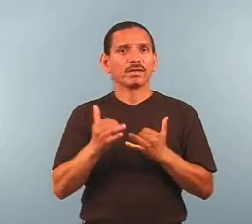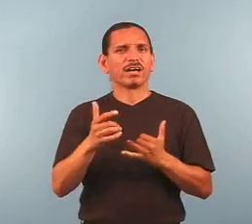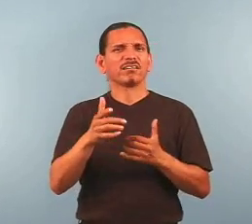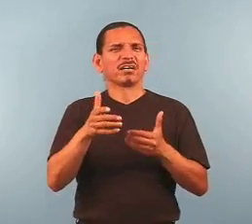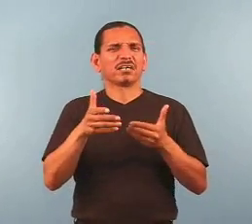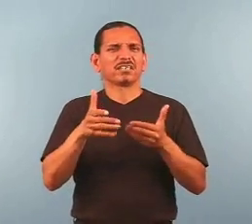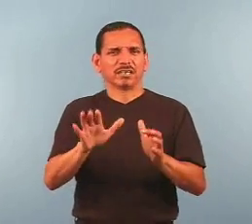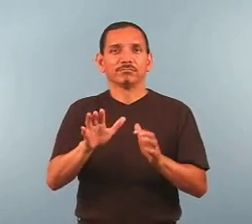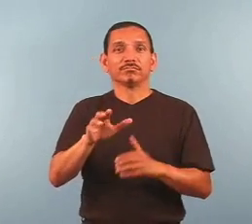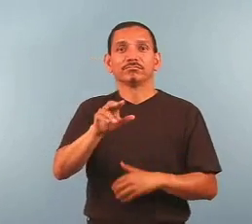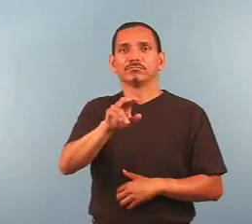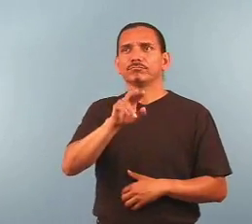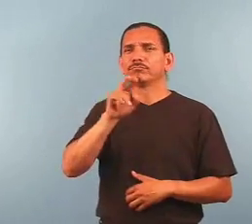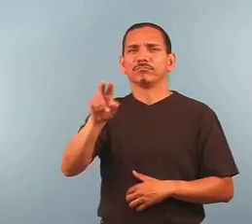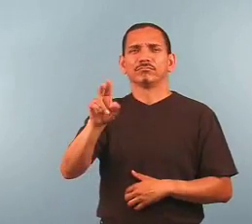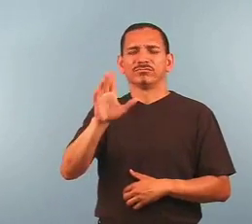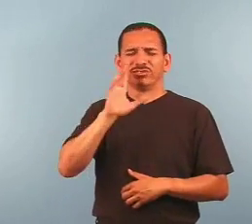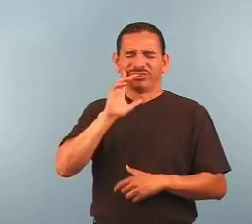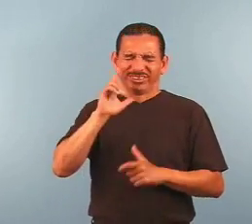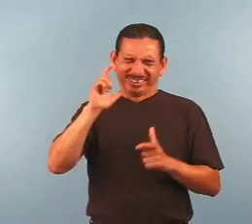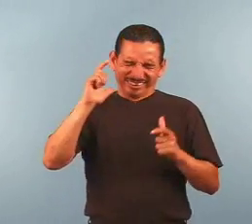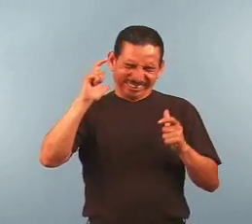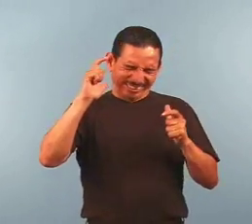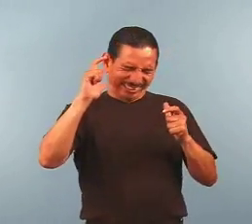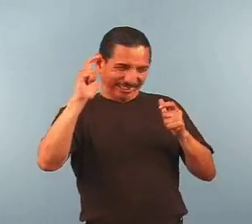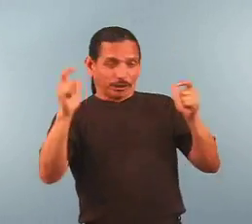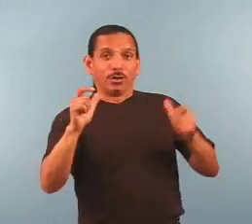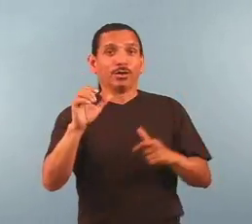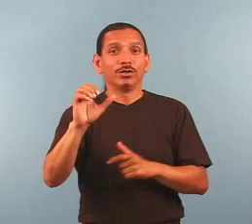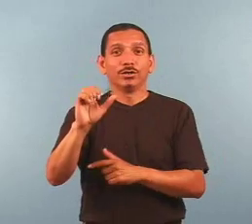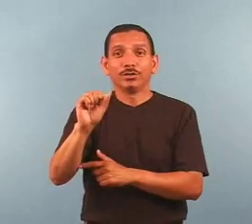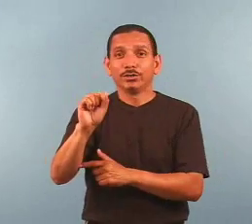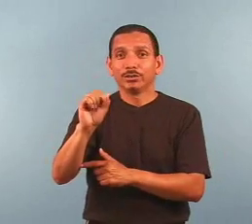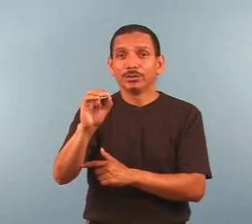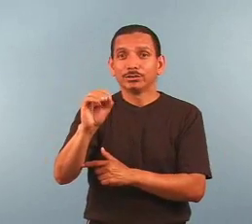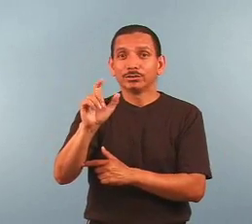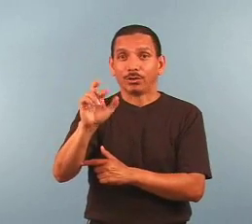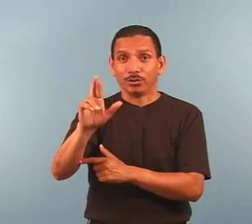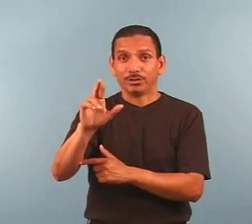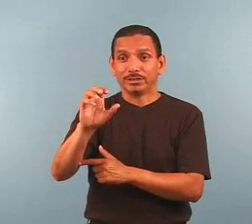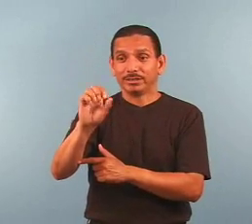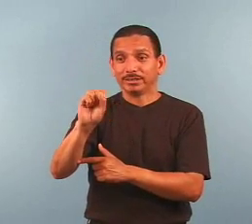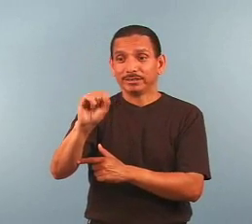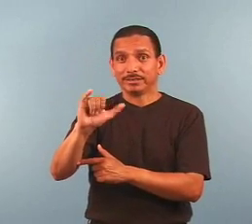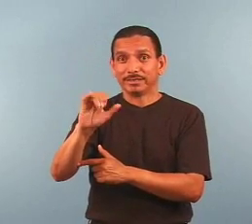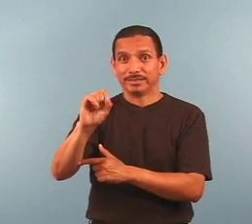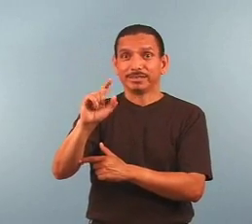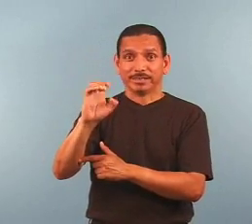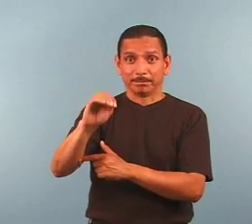Now let's shrink the entire solar system down